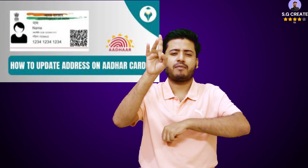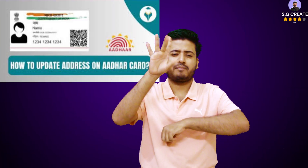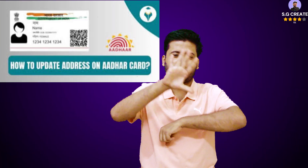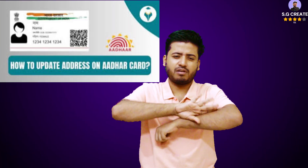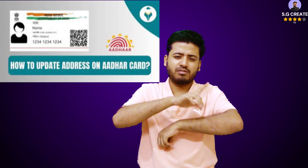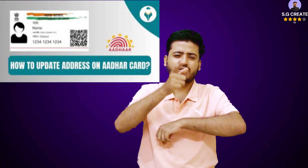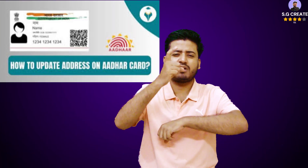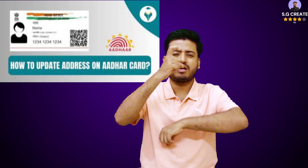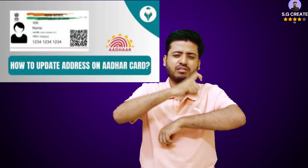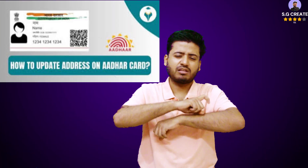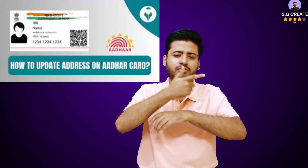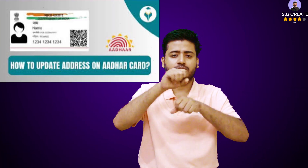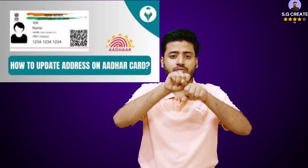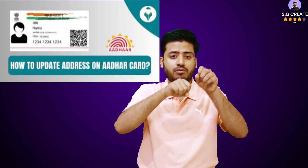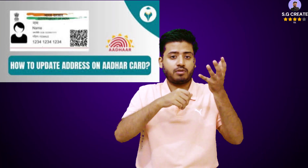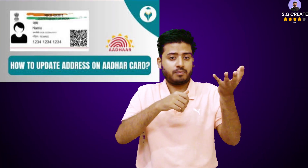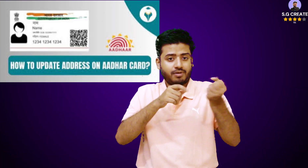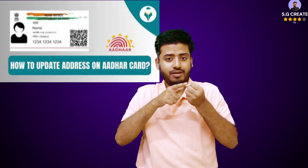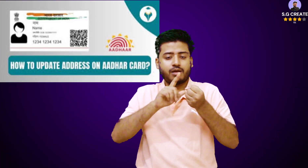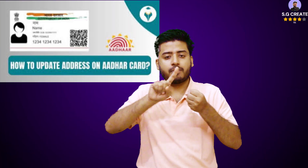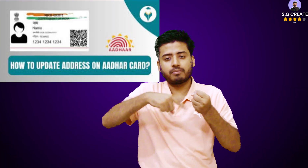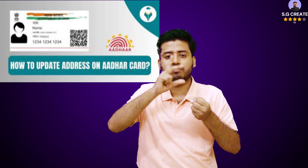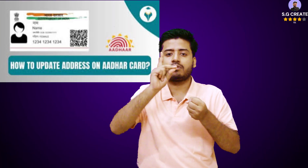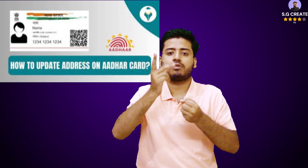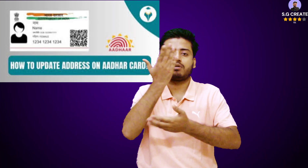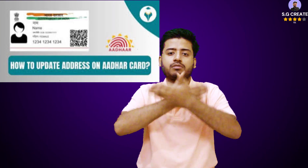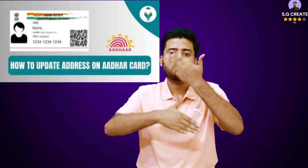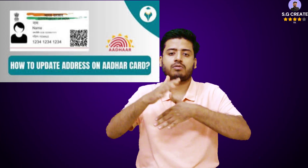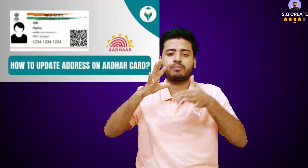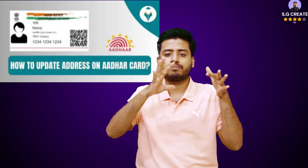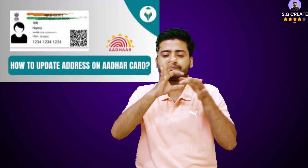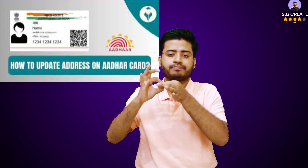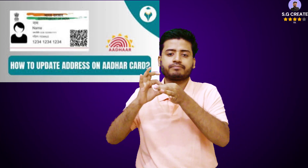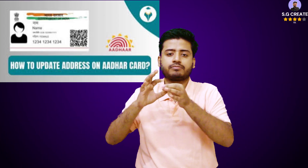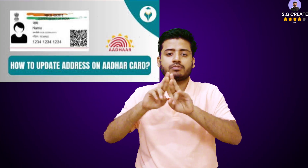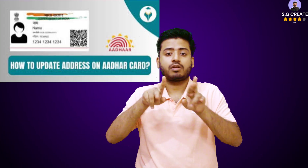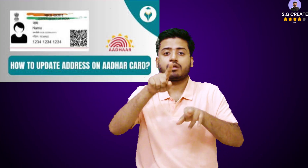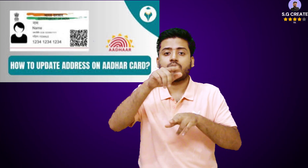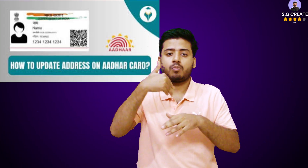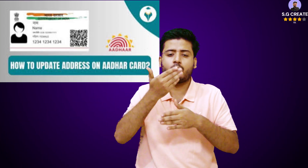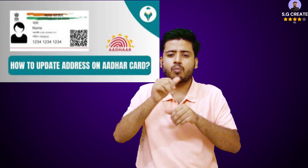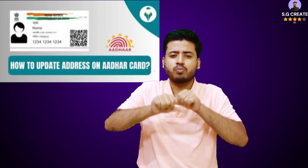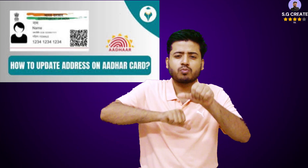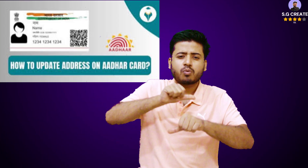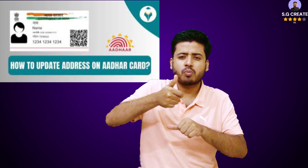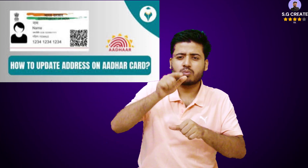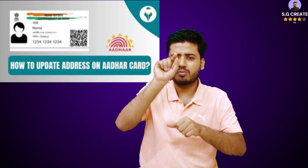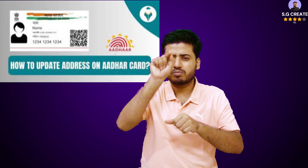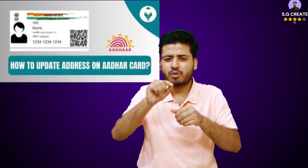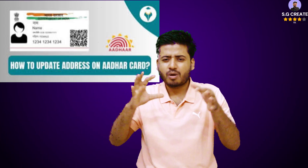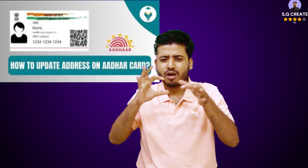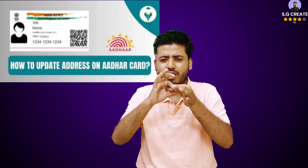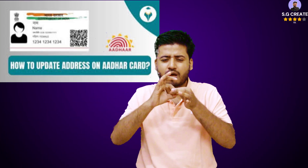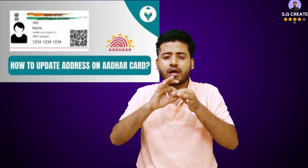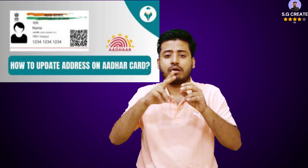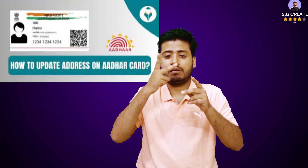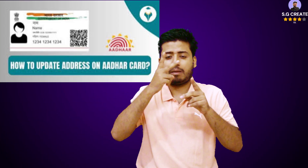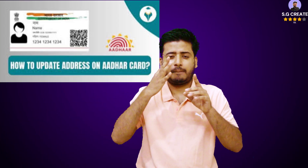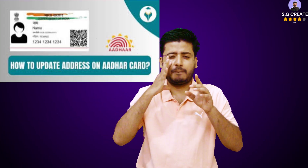your identity using your Aadhaar number. You may need to enter an OTP sent to your linked mobile number. Submit new address